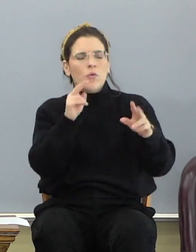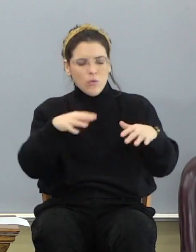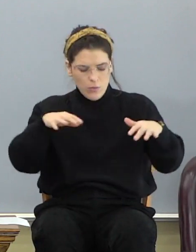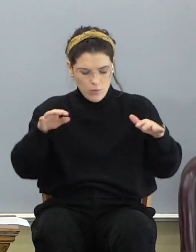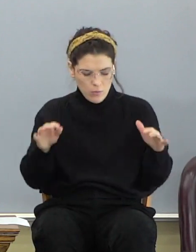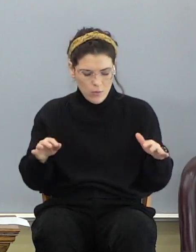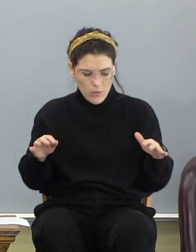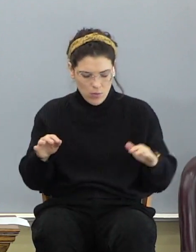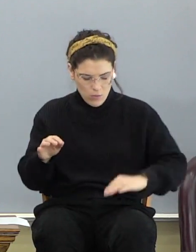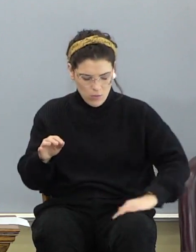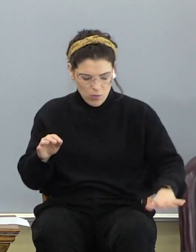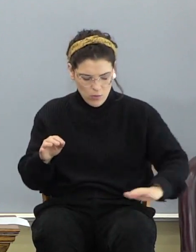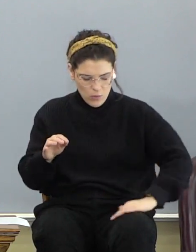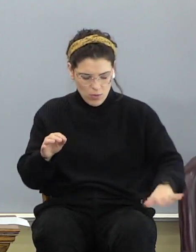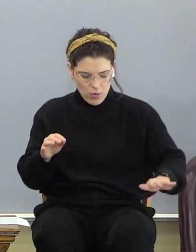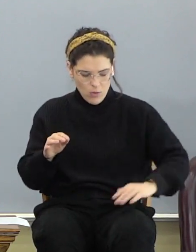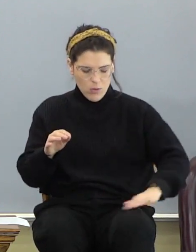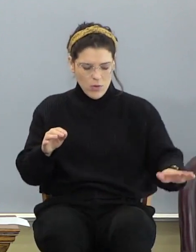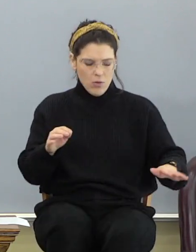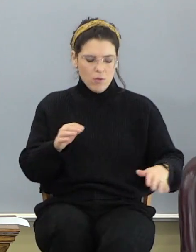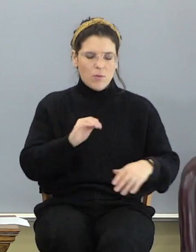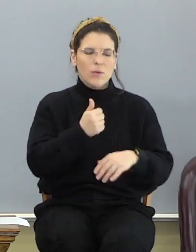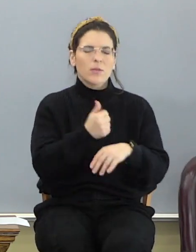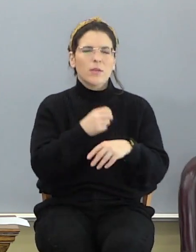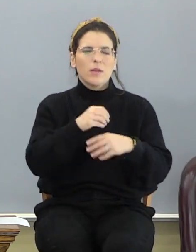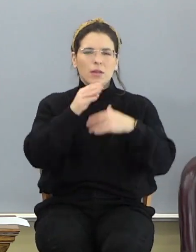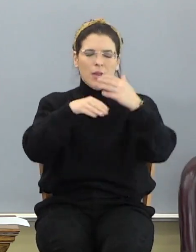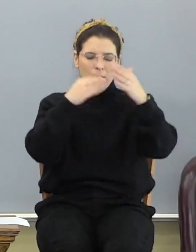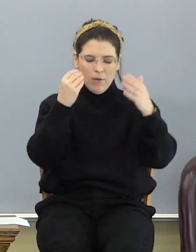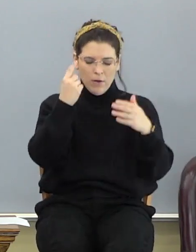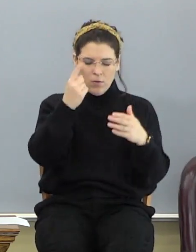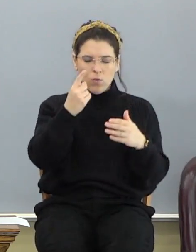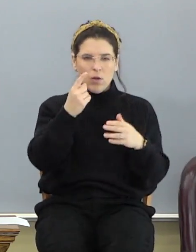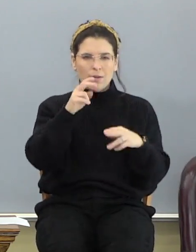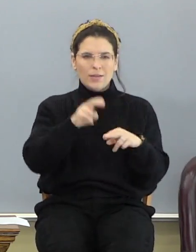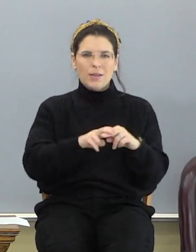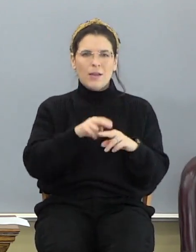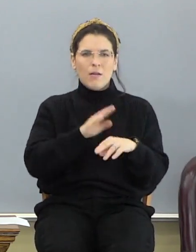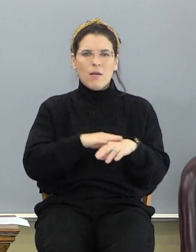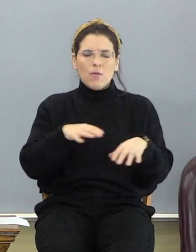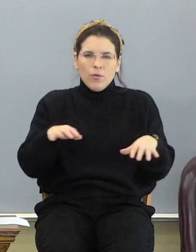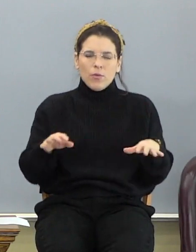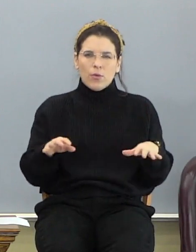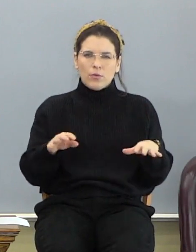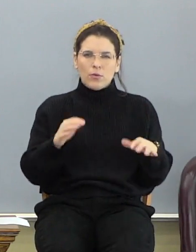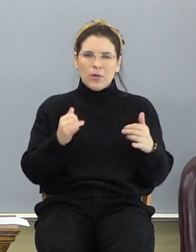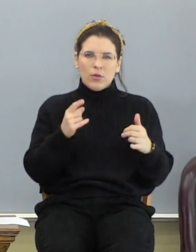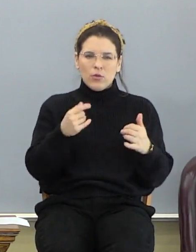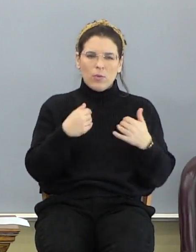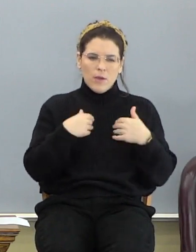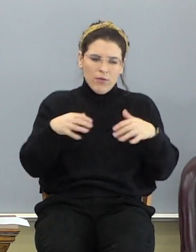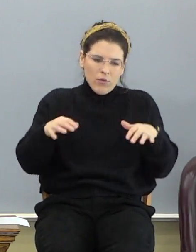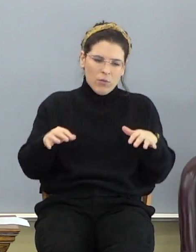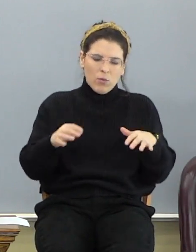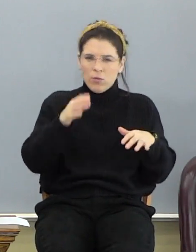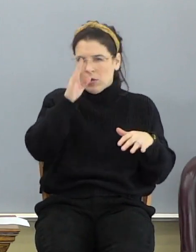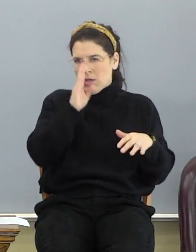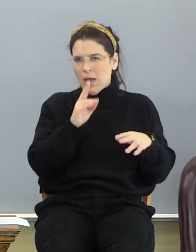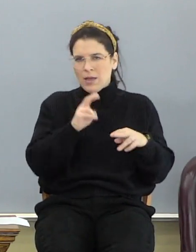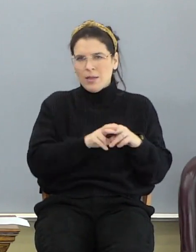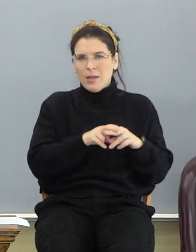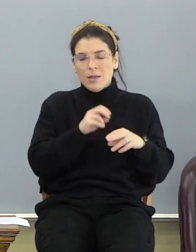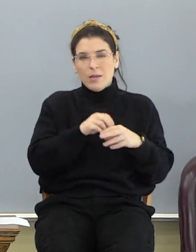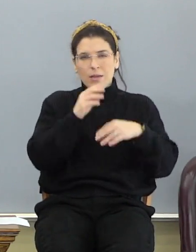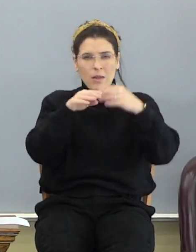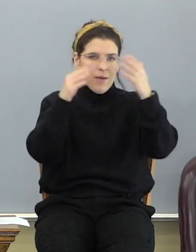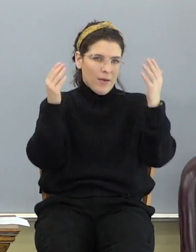was set in heaven. And one sat on the throne. So now you've got the throne where God sits in heaven.